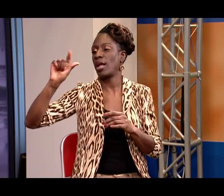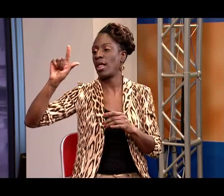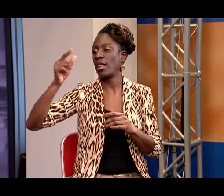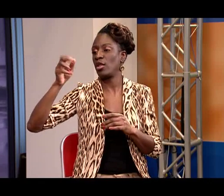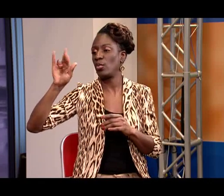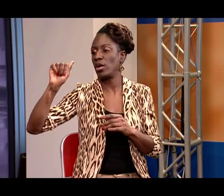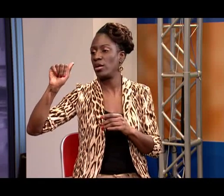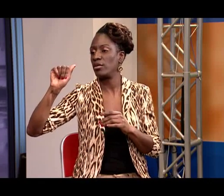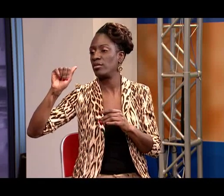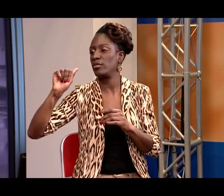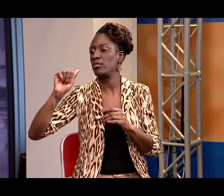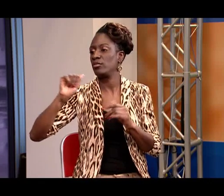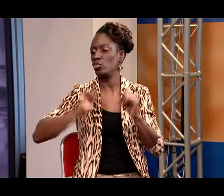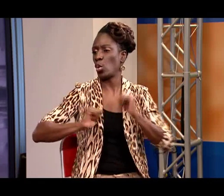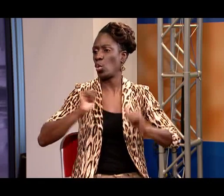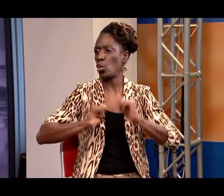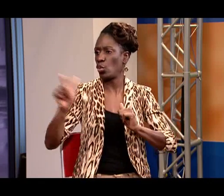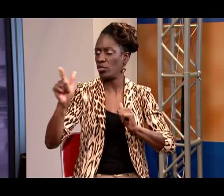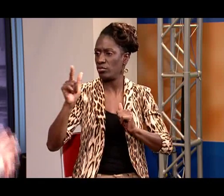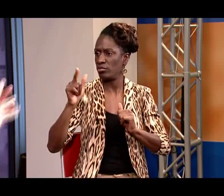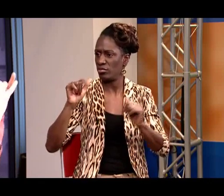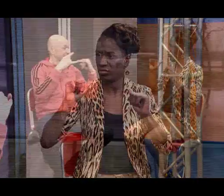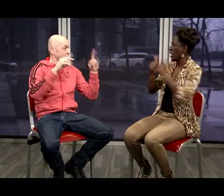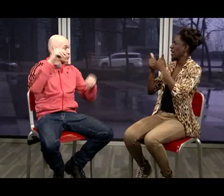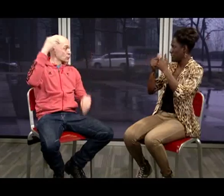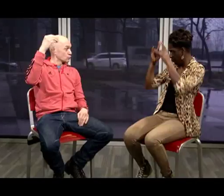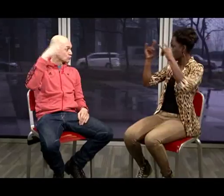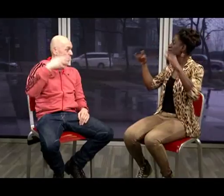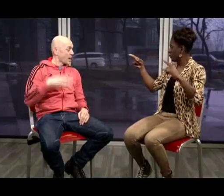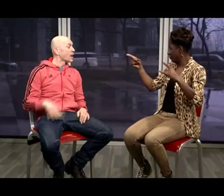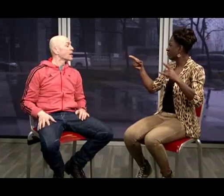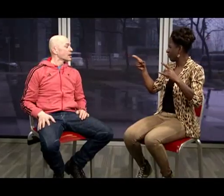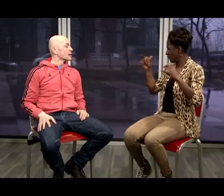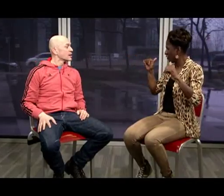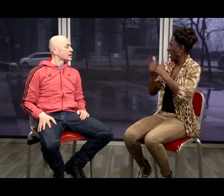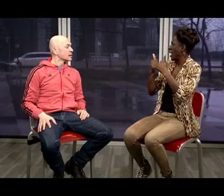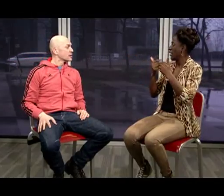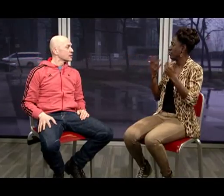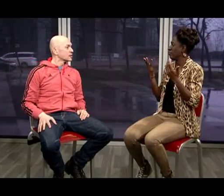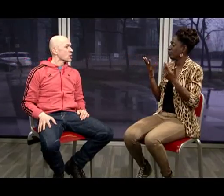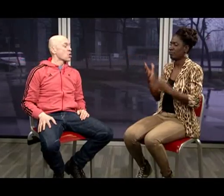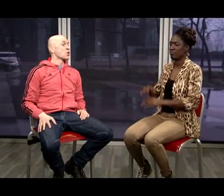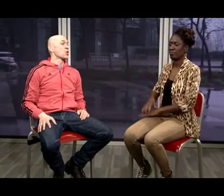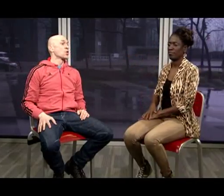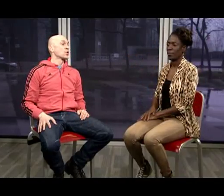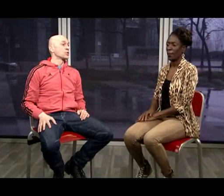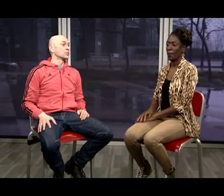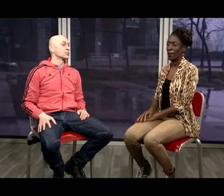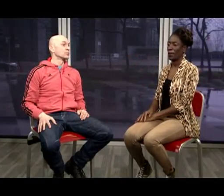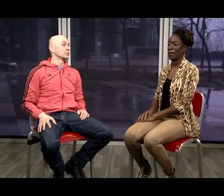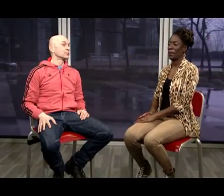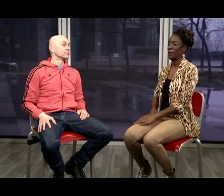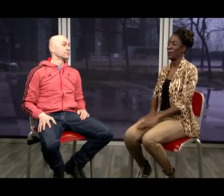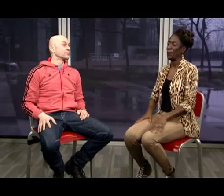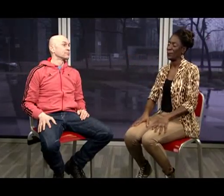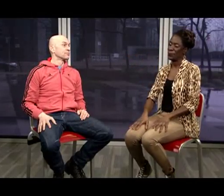you're in that Algeria show so I'm wondering if you can just tell us about those challenges